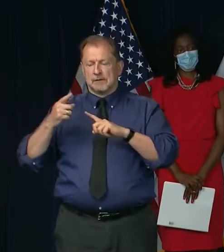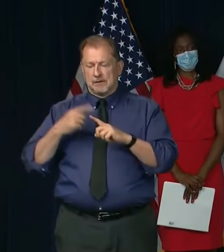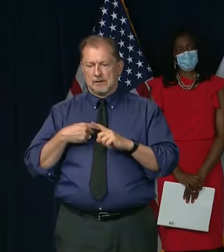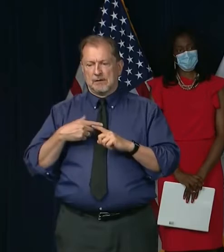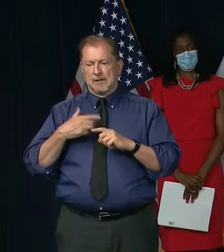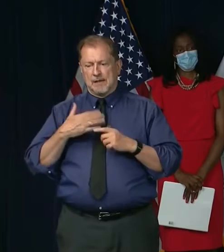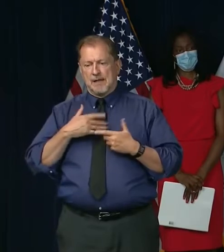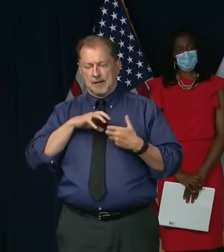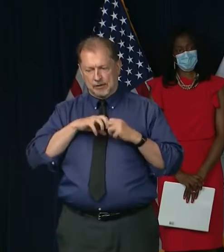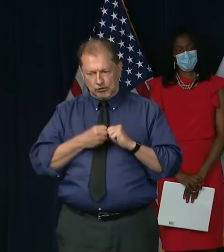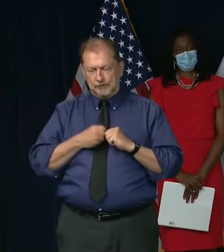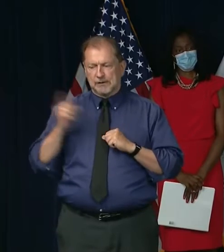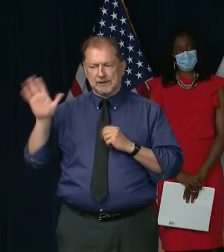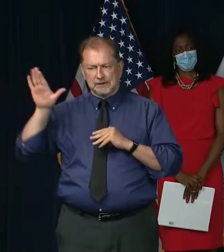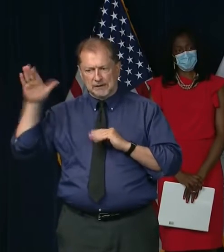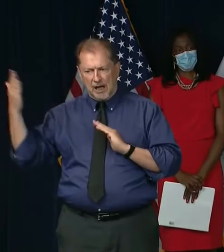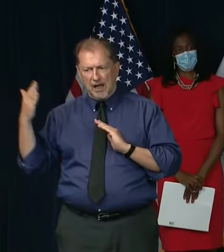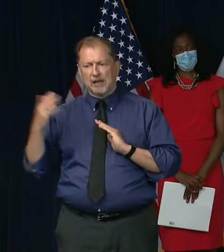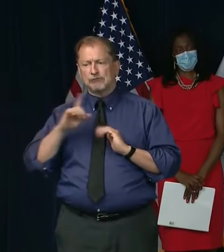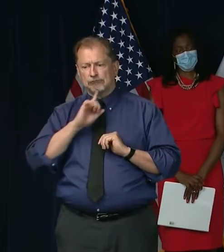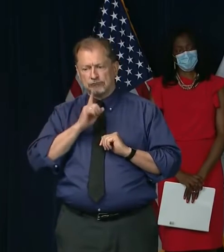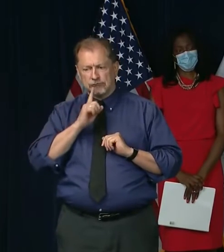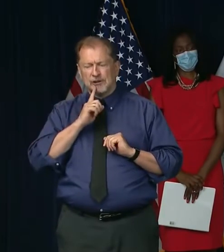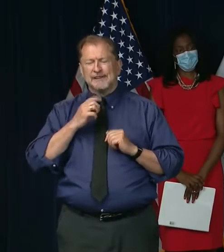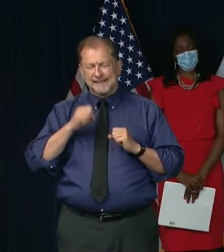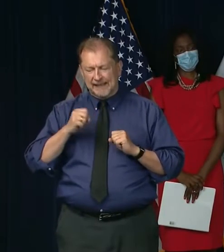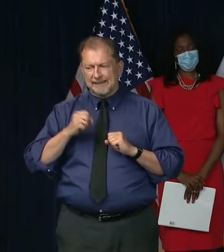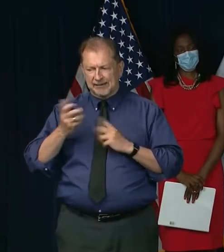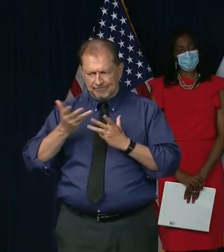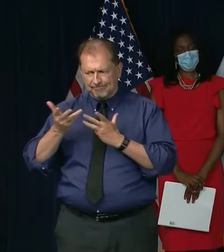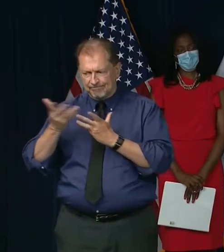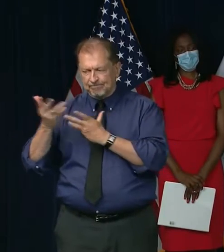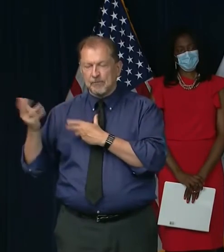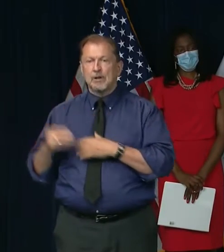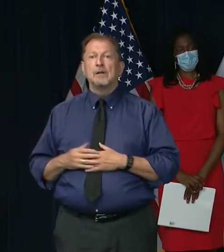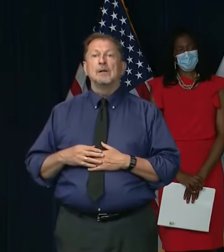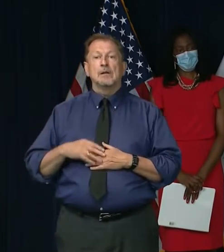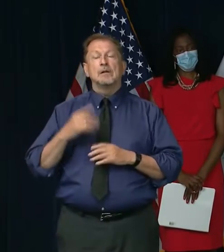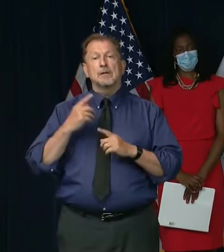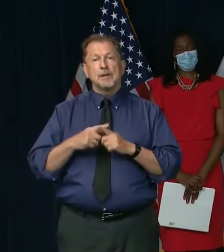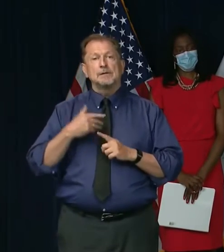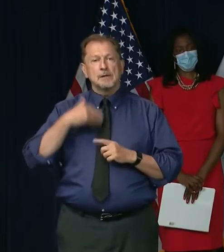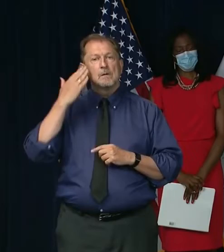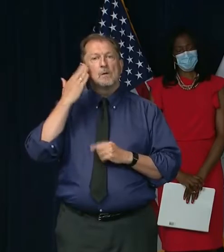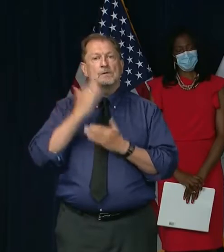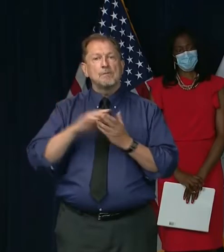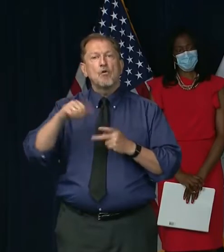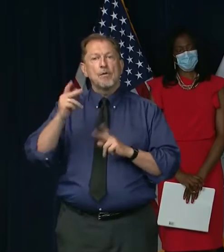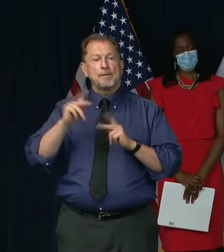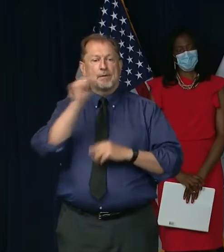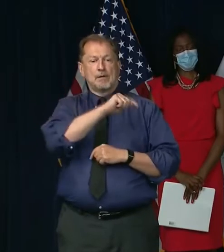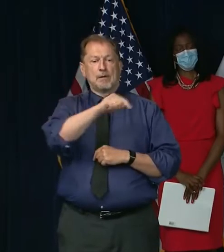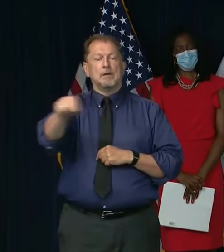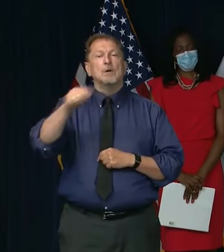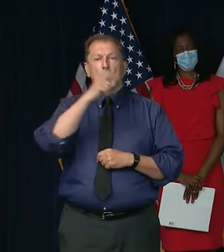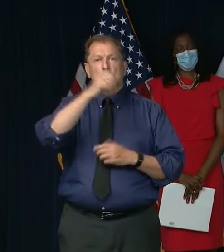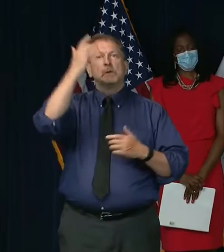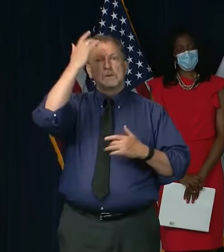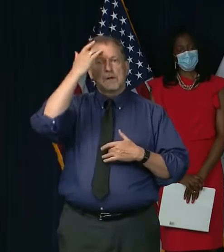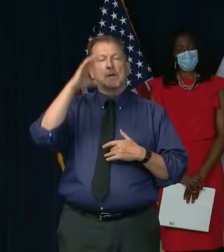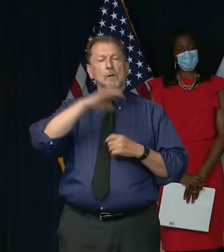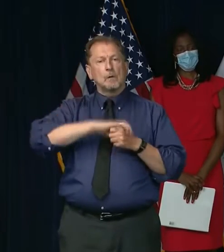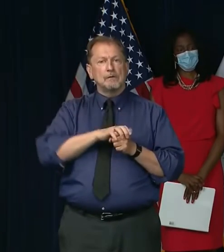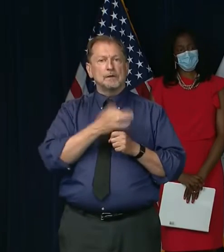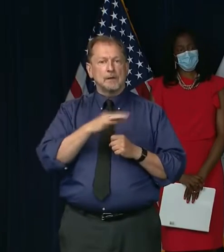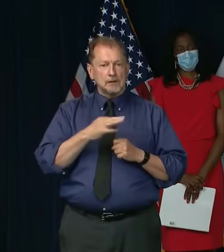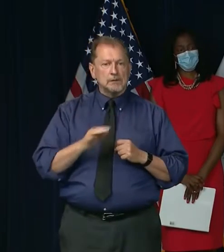grief that I've had over that loss. And, I know many others who are suffering, have suffered over the time of